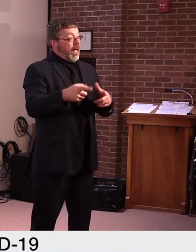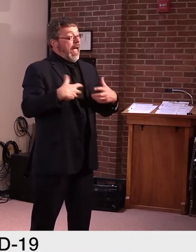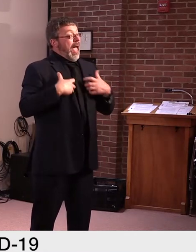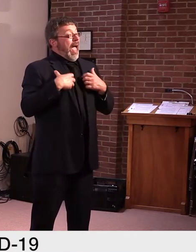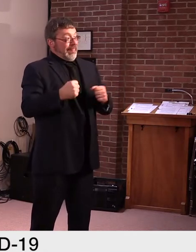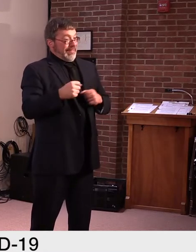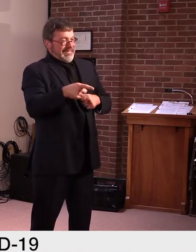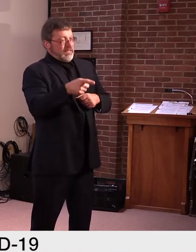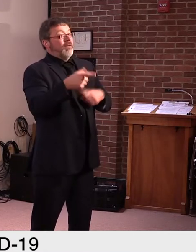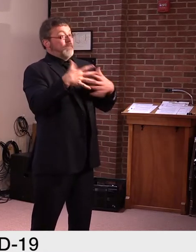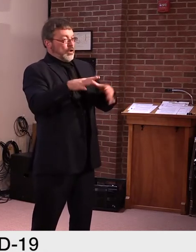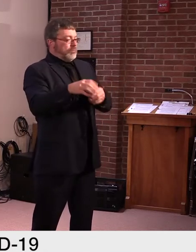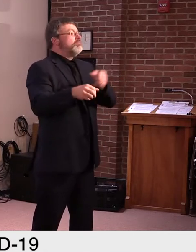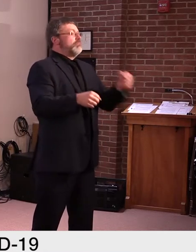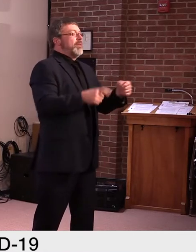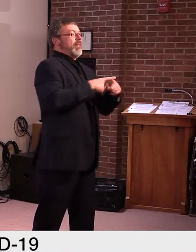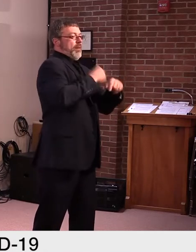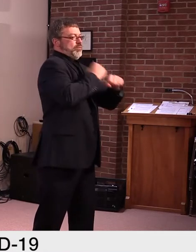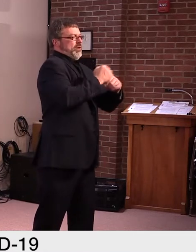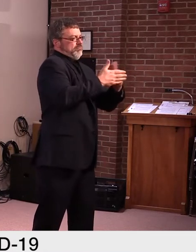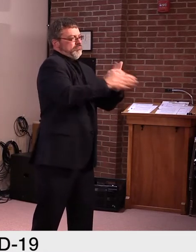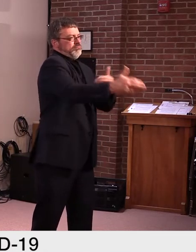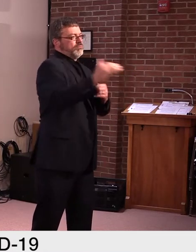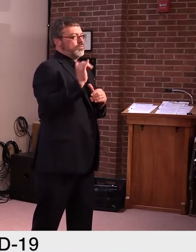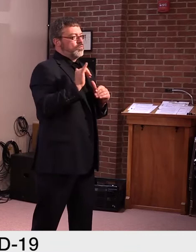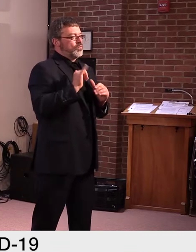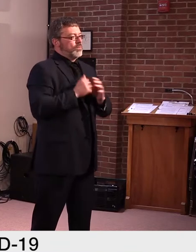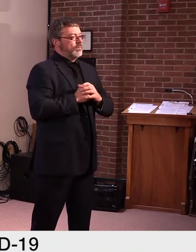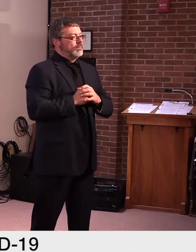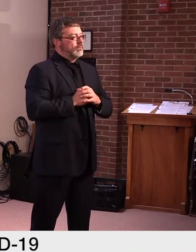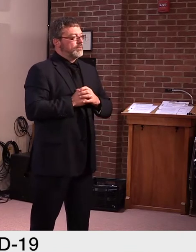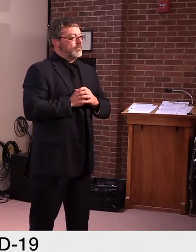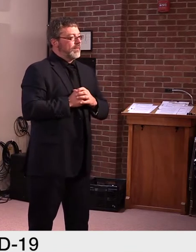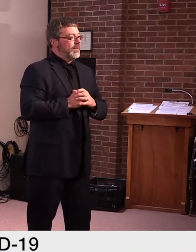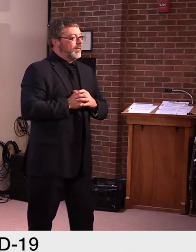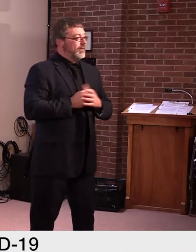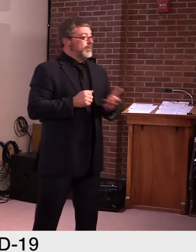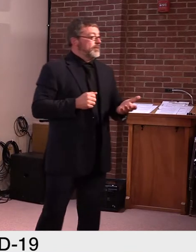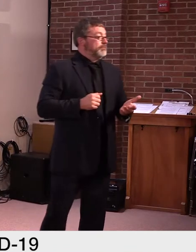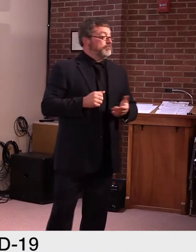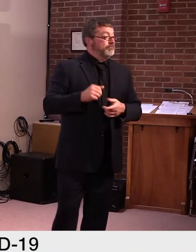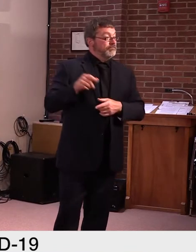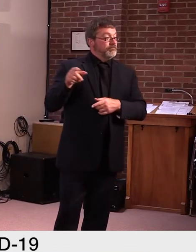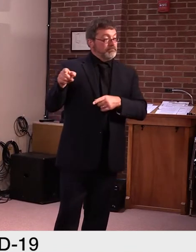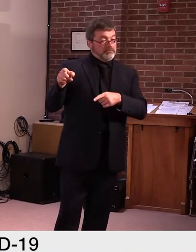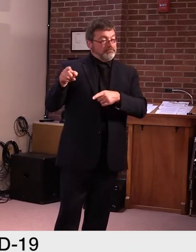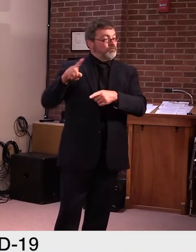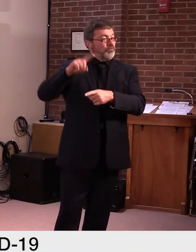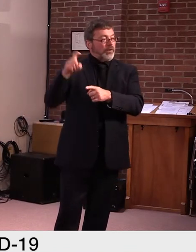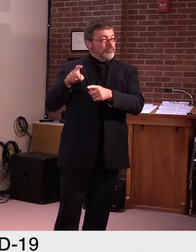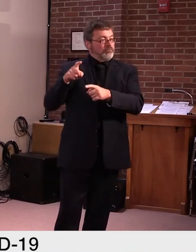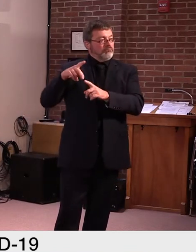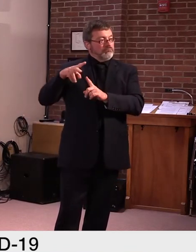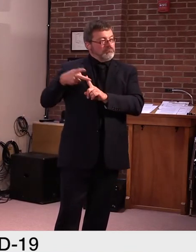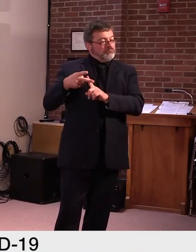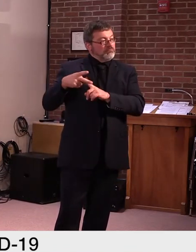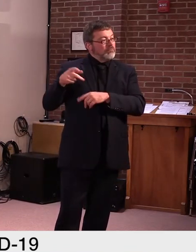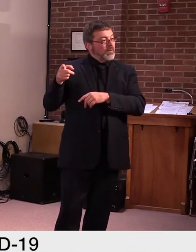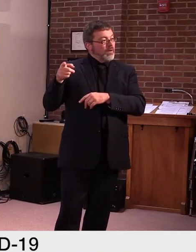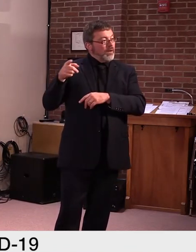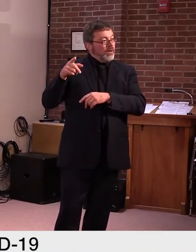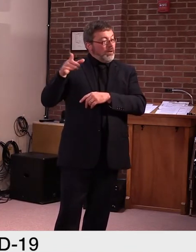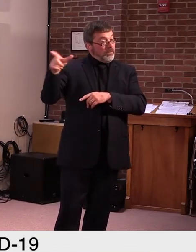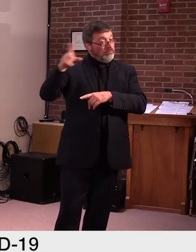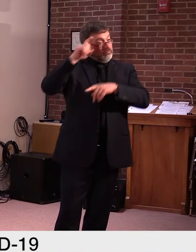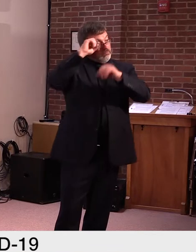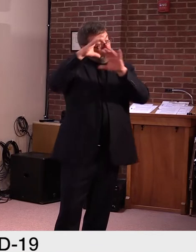And finally, are, are you expecting to renew the contract with CoreCivic? I know that that is going to be coming up soon. Yeah, I,